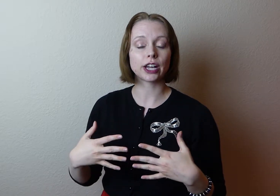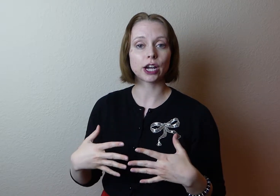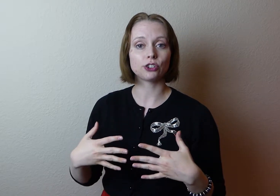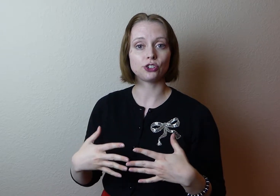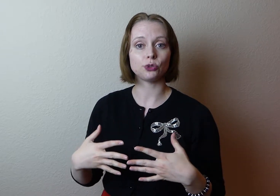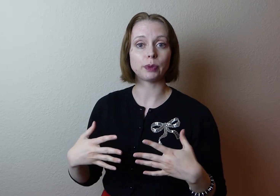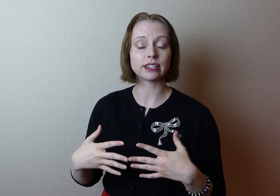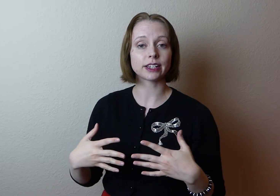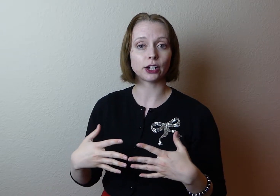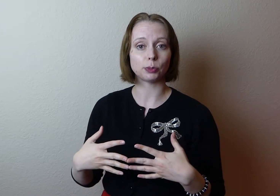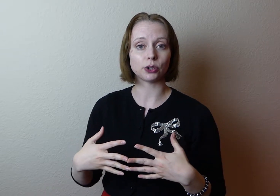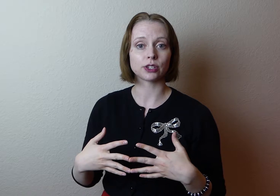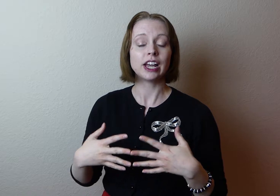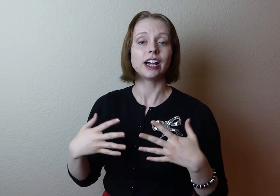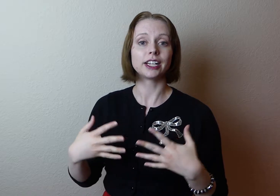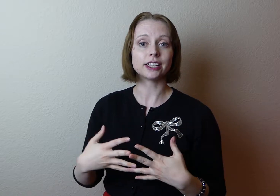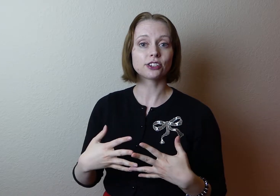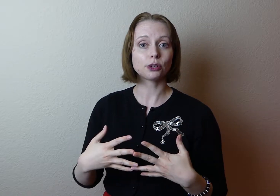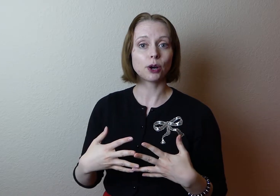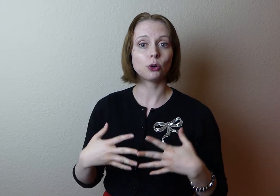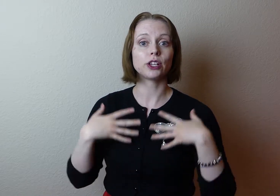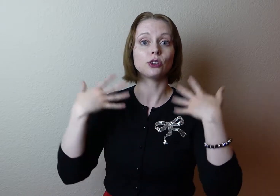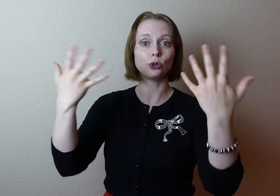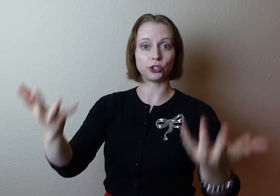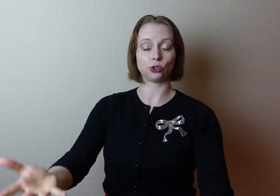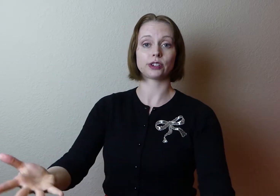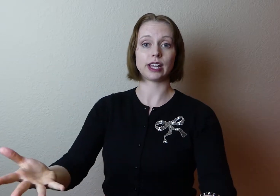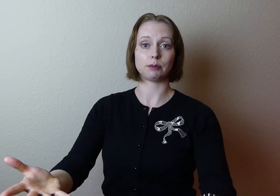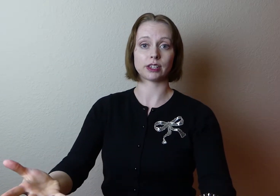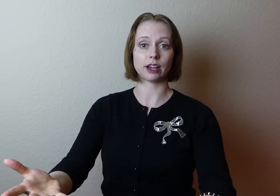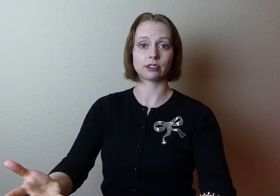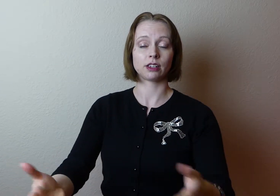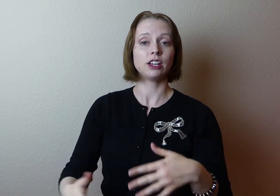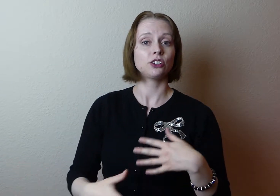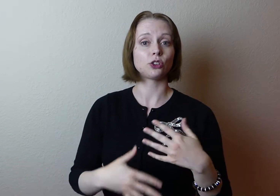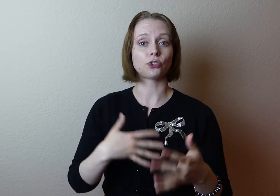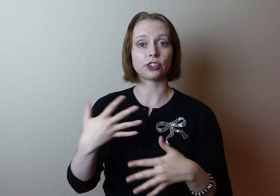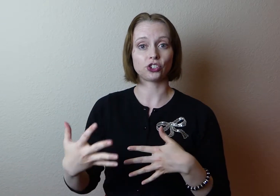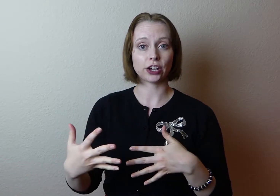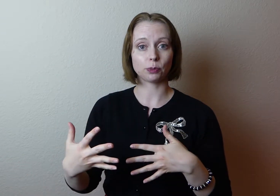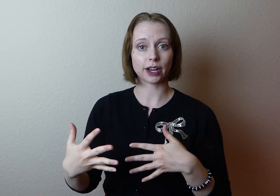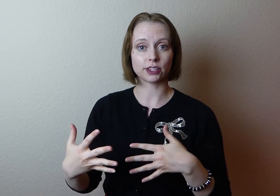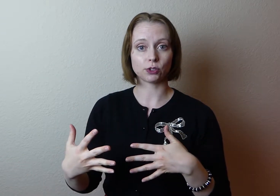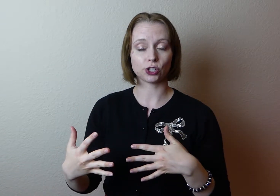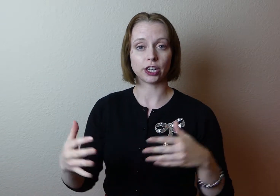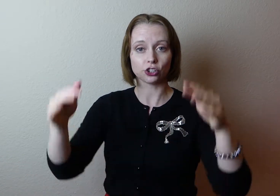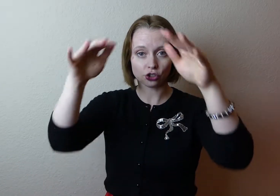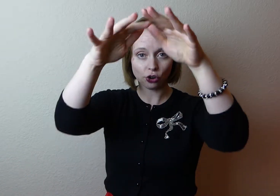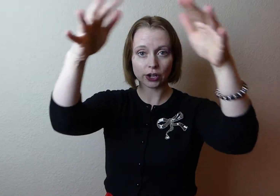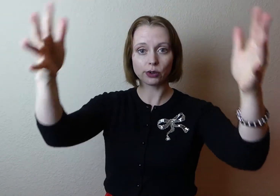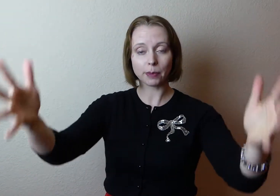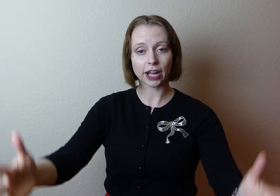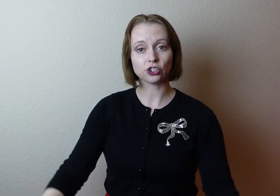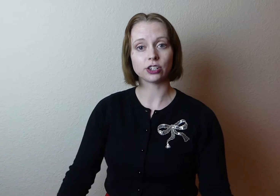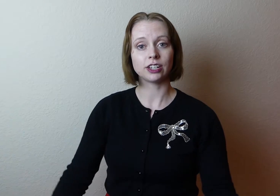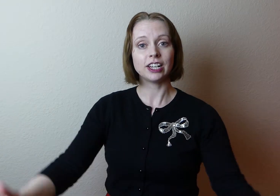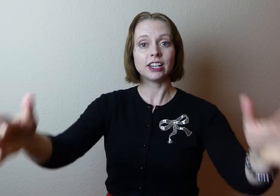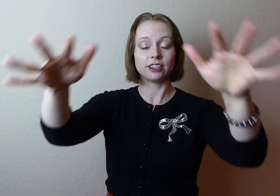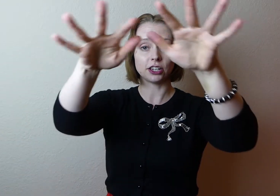how to do basic elbows against an opponent who is your same size. So for the shadow boxing routine, just try to imagine that